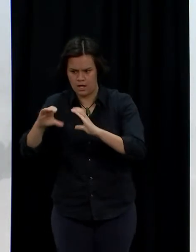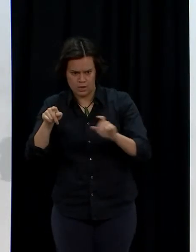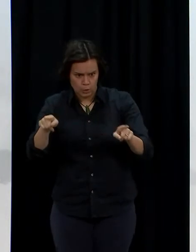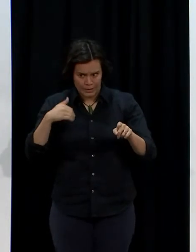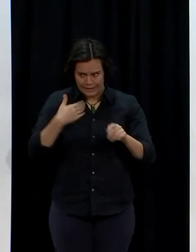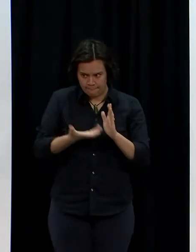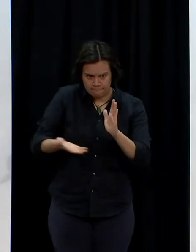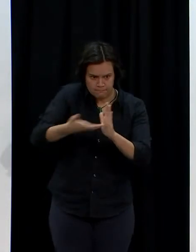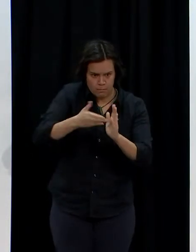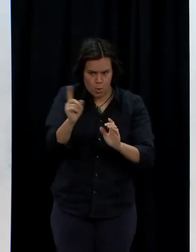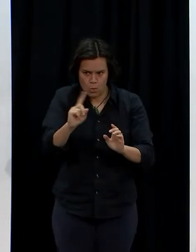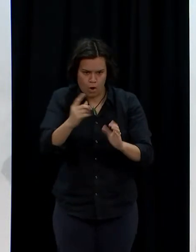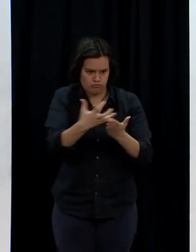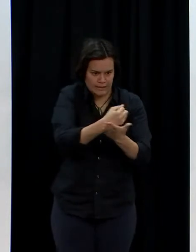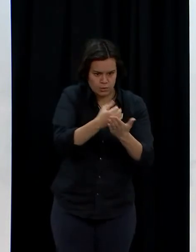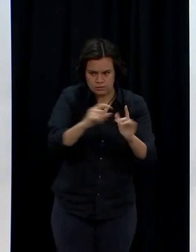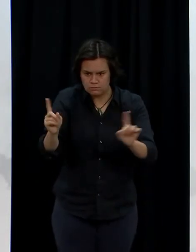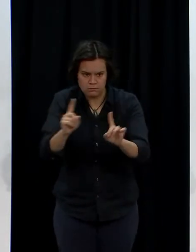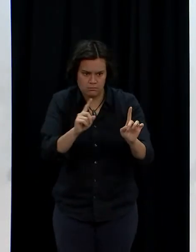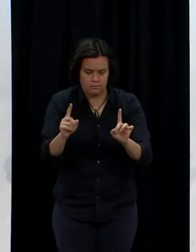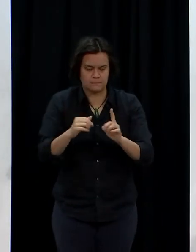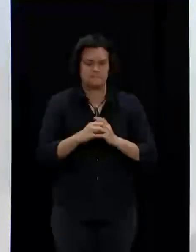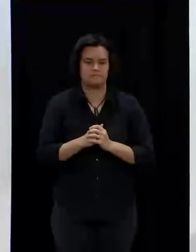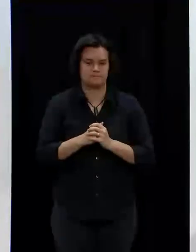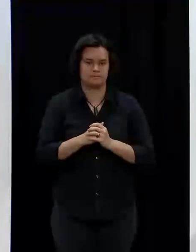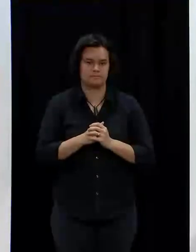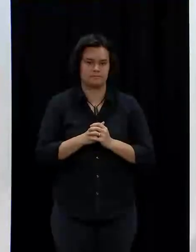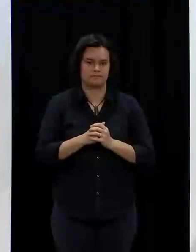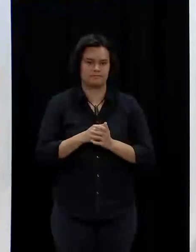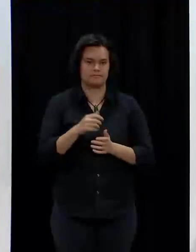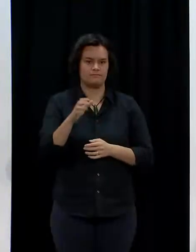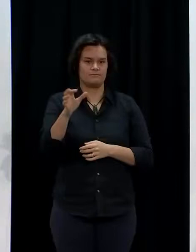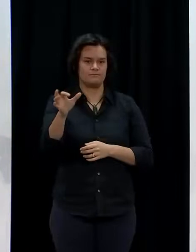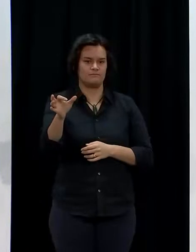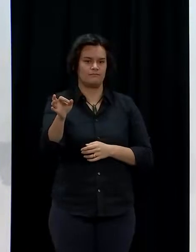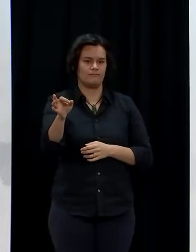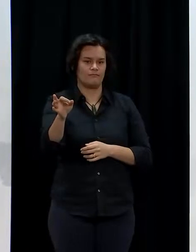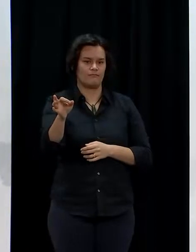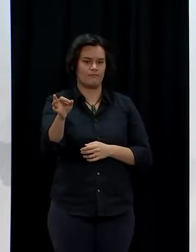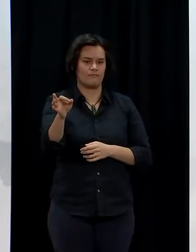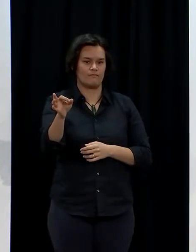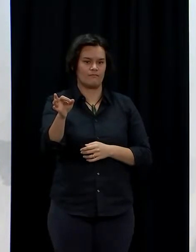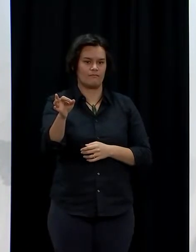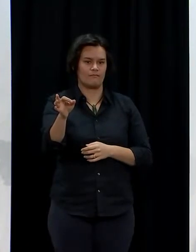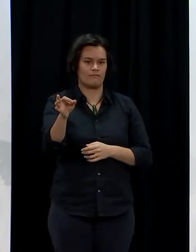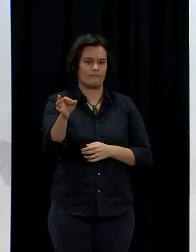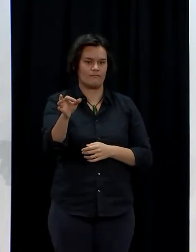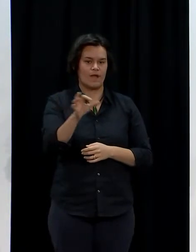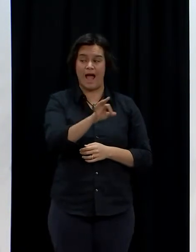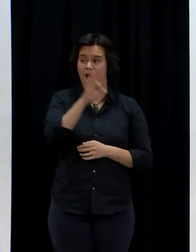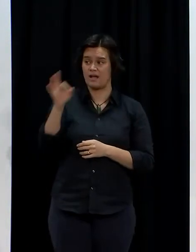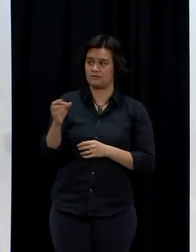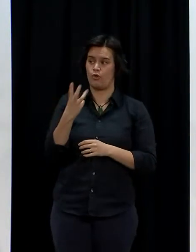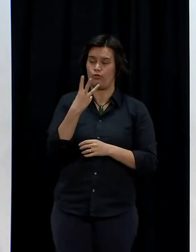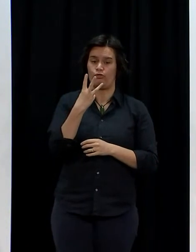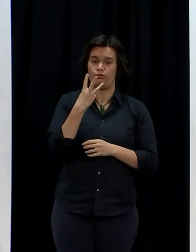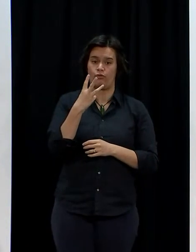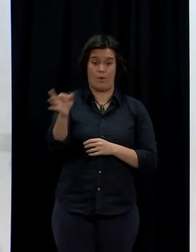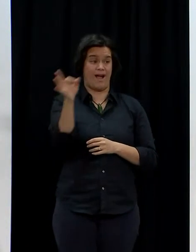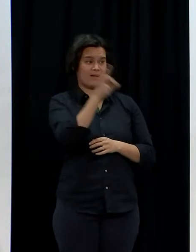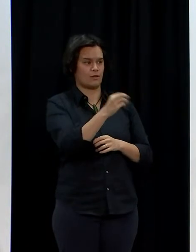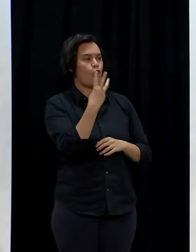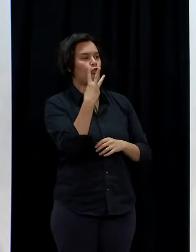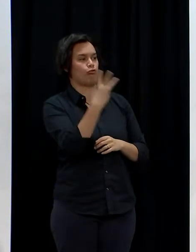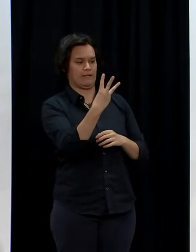underway. Dr Bloomfield, this is kind of a triple barrel but if you could maybe give us a bit of an update about how many negative pressure rooms